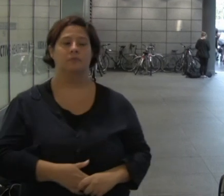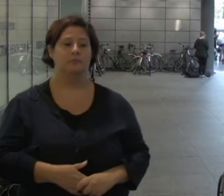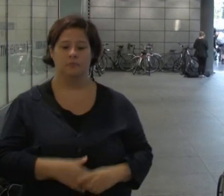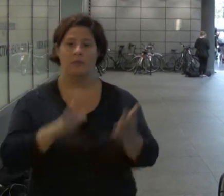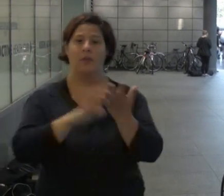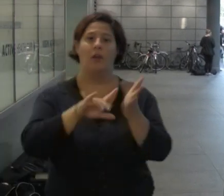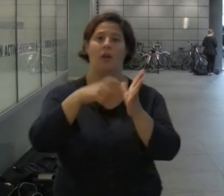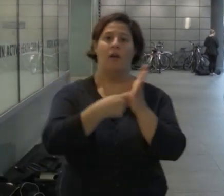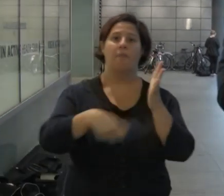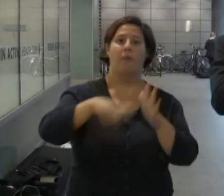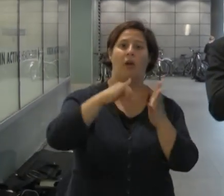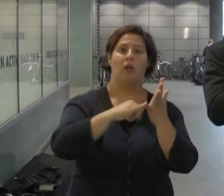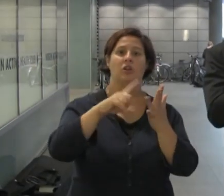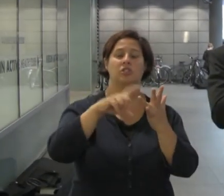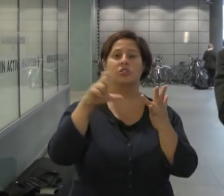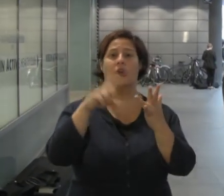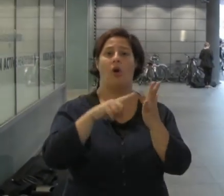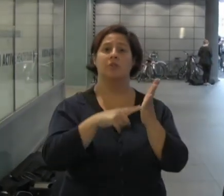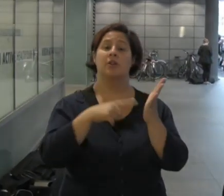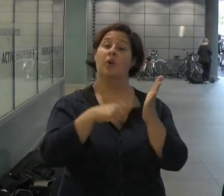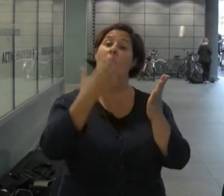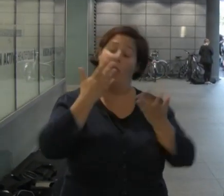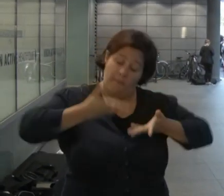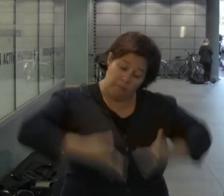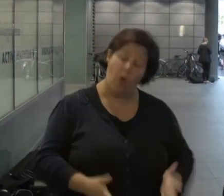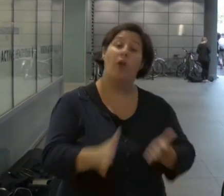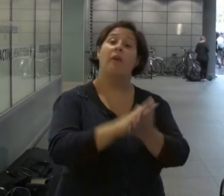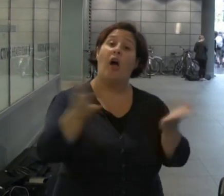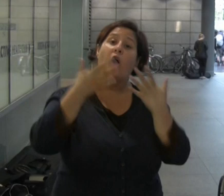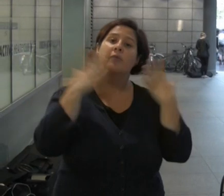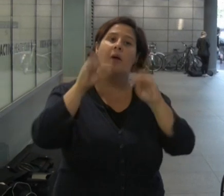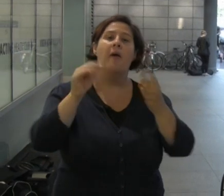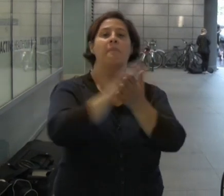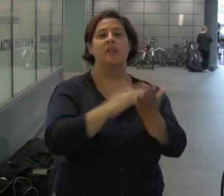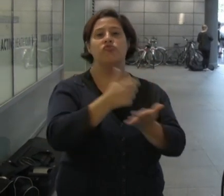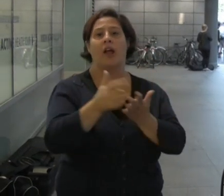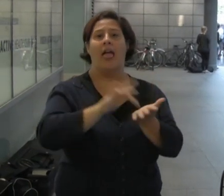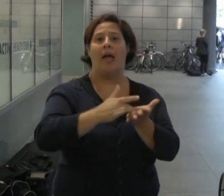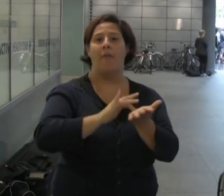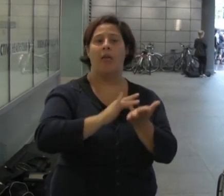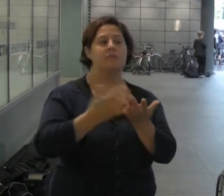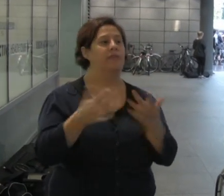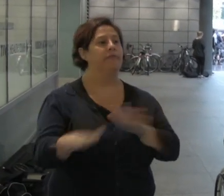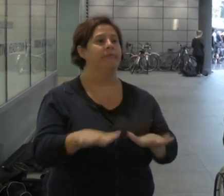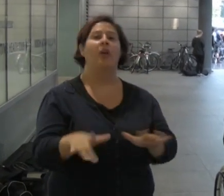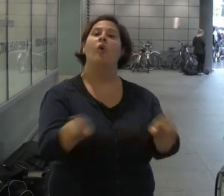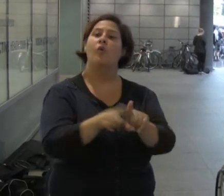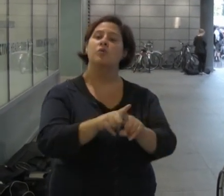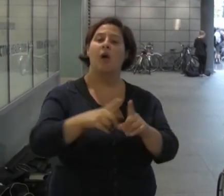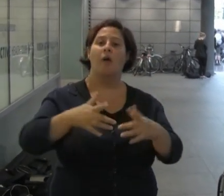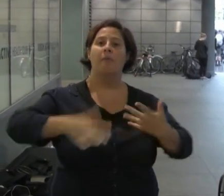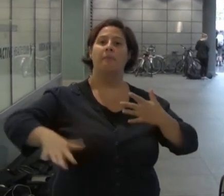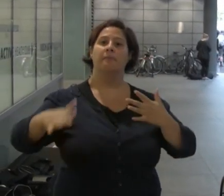Mark Scott had suffered from oxygen deprivation and he was bored and this had left him prone to epileptic fits and panic attacks. This severe